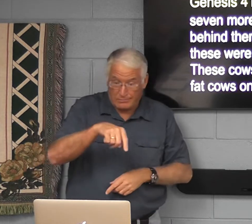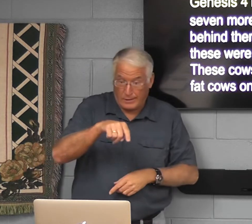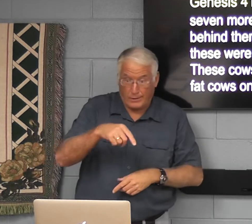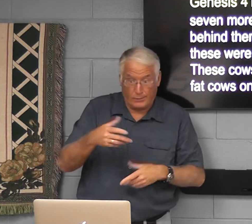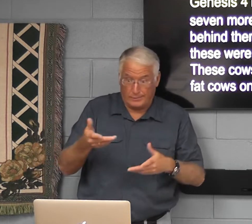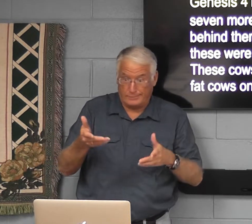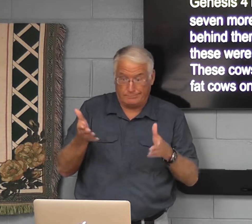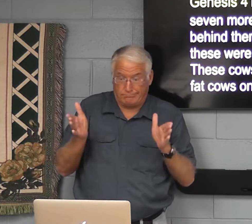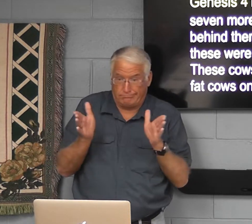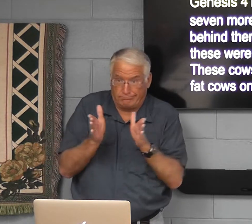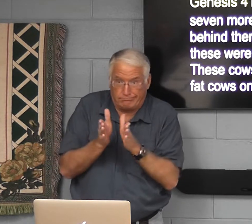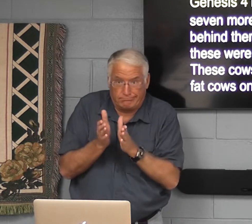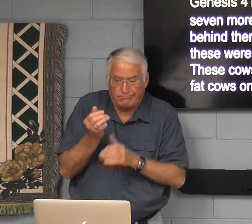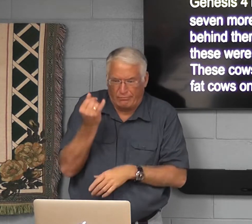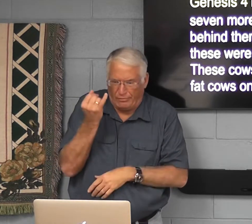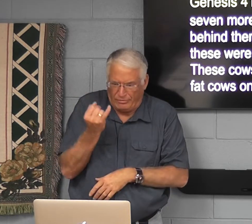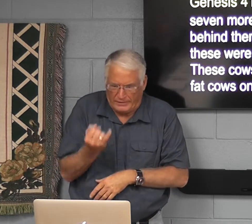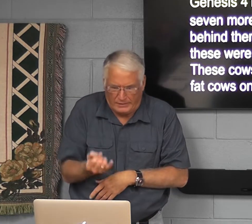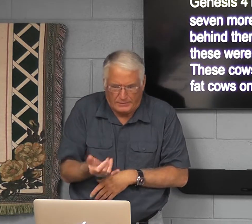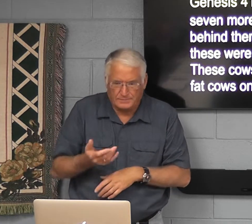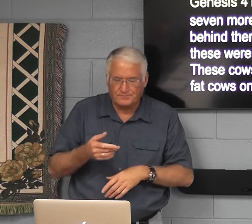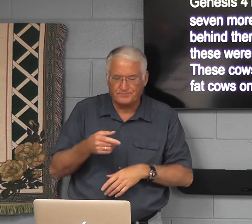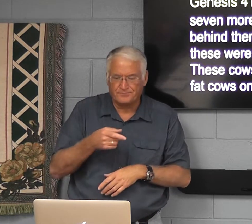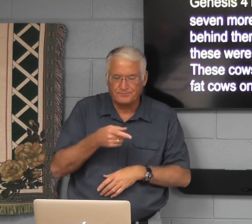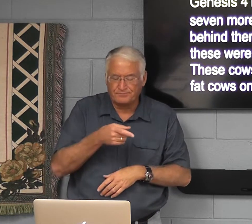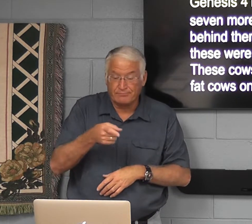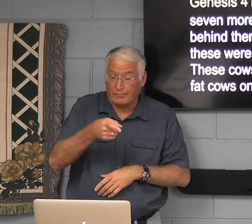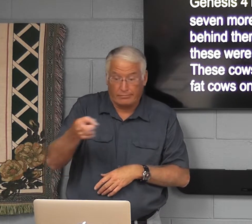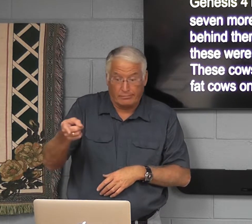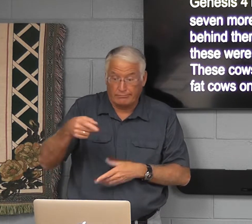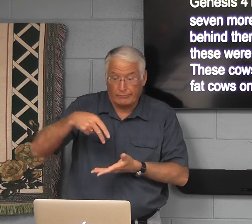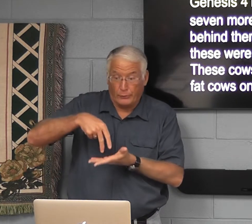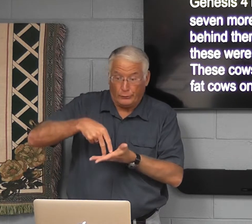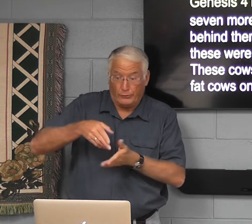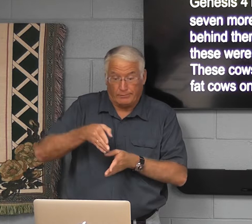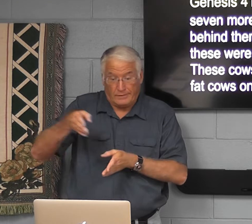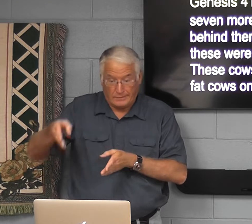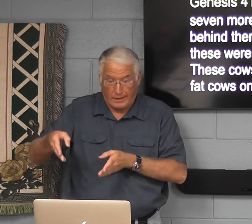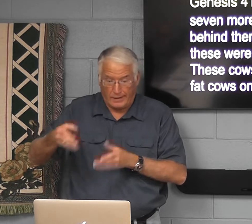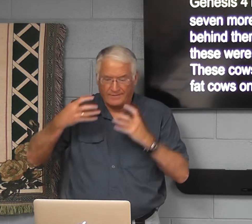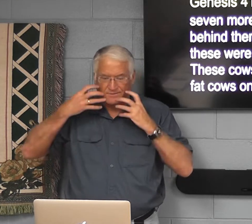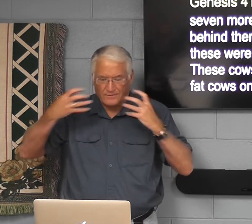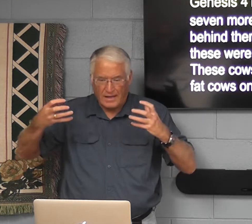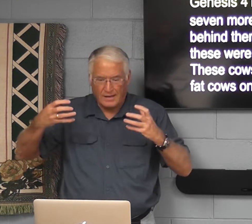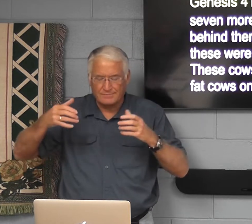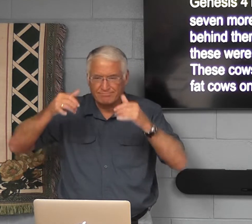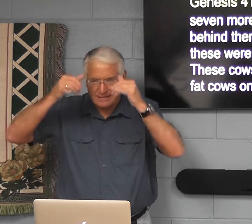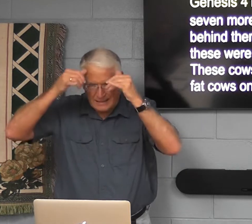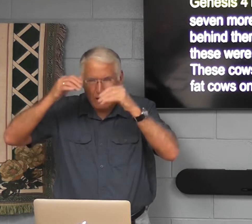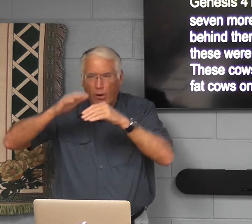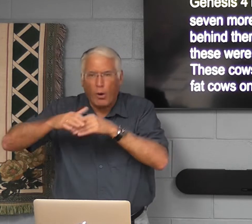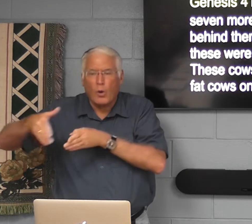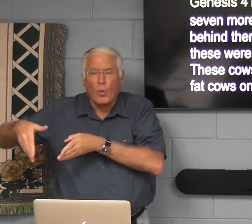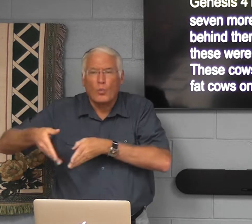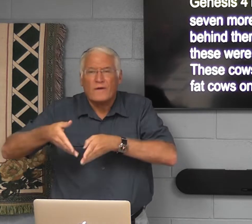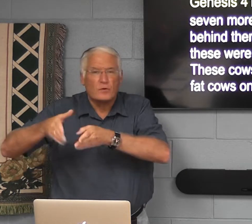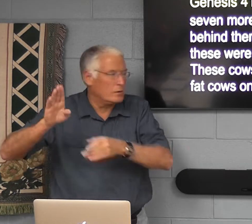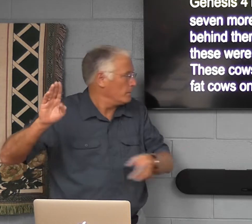But these were scrawny, fed. And these cows stood beside the fat cows